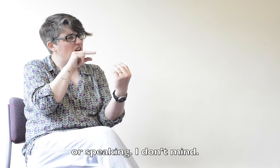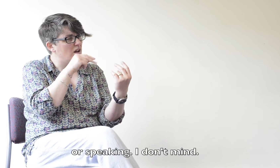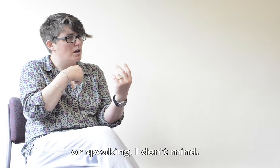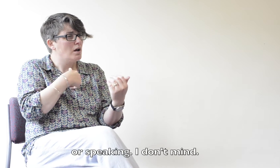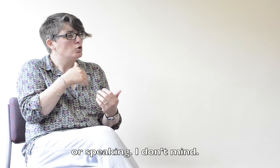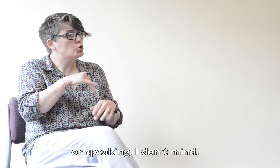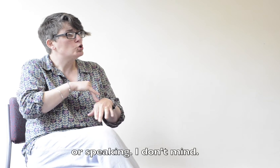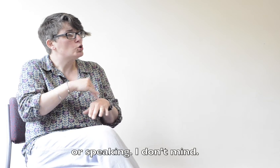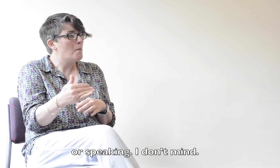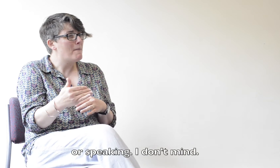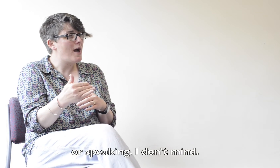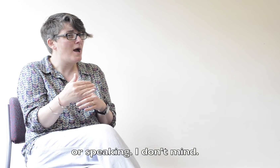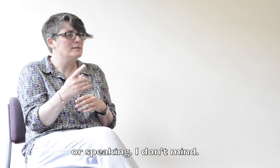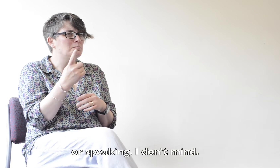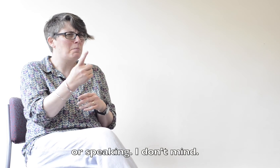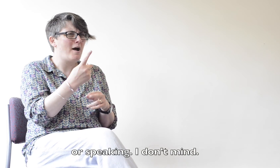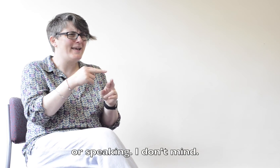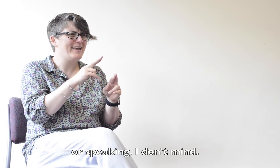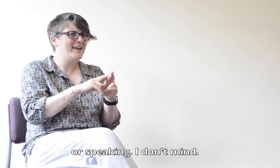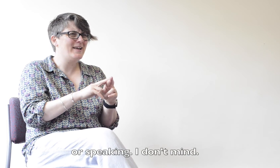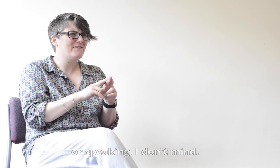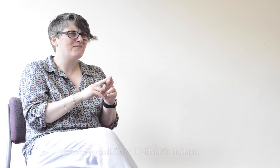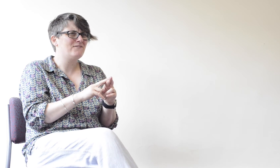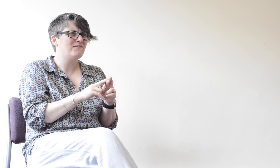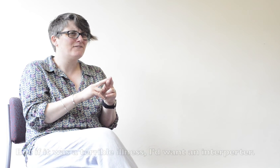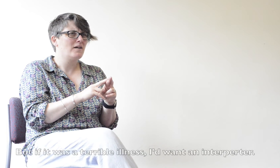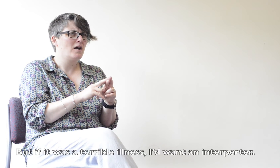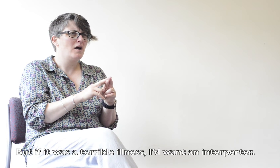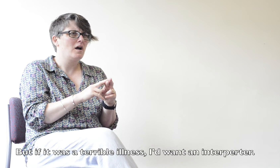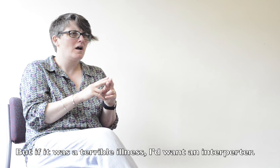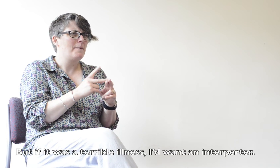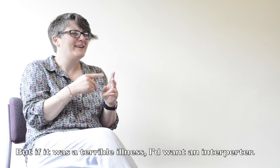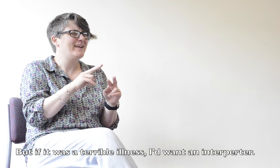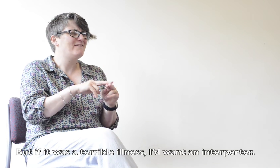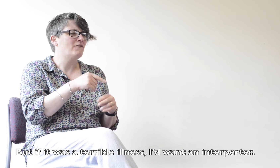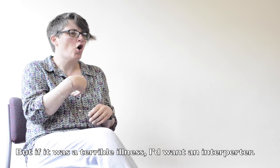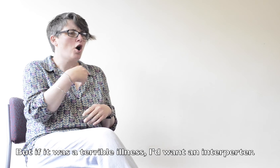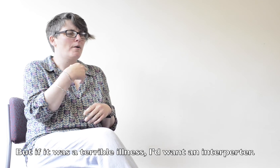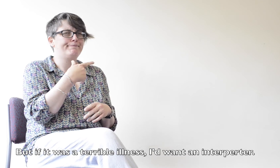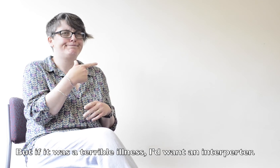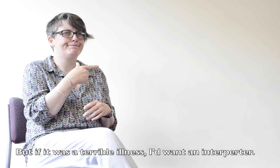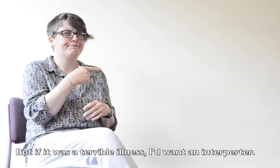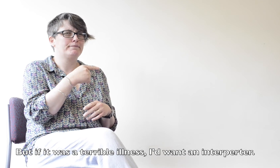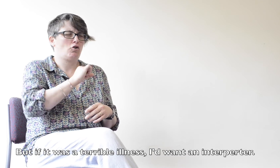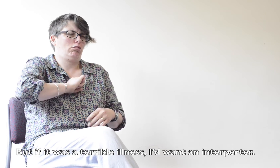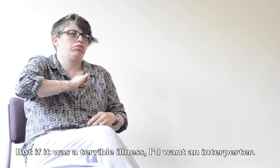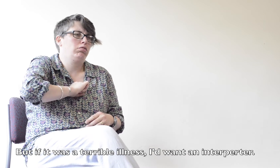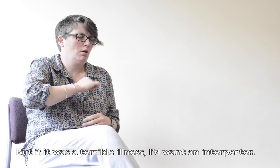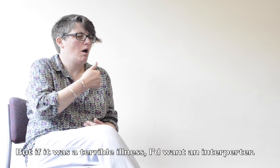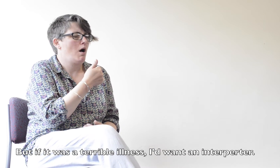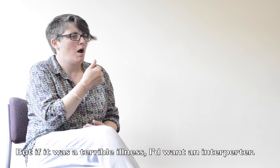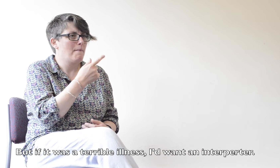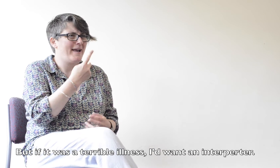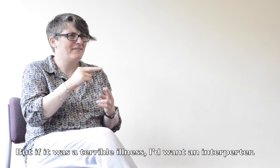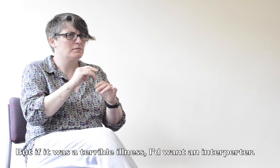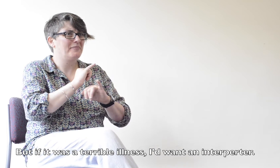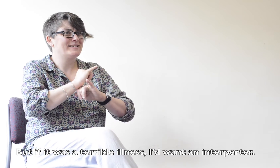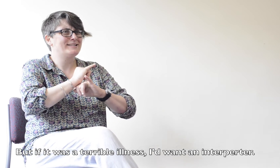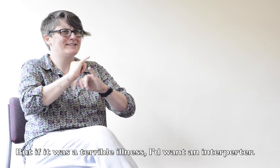speak for myself or to use pen and paper. And so it hasn't been an issue to me. But if it was a serious illness,